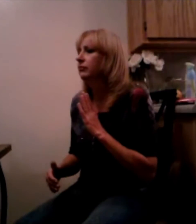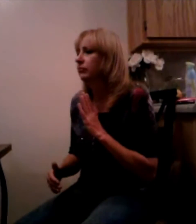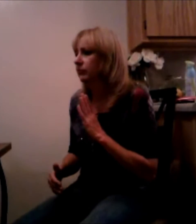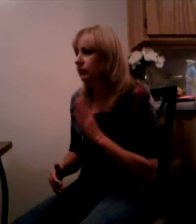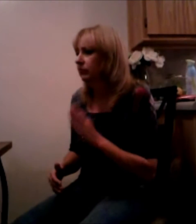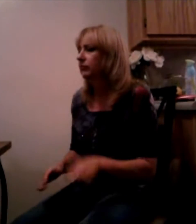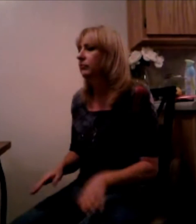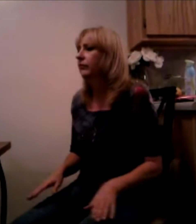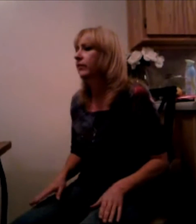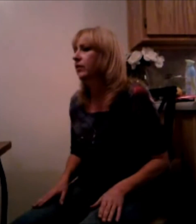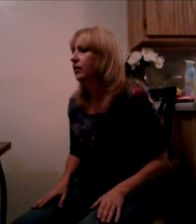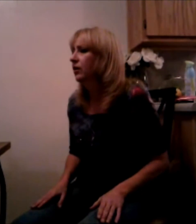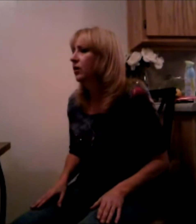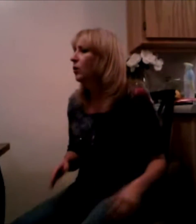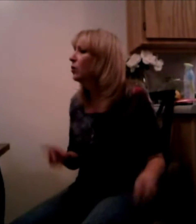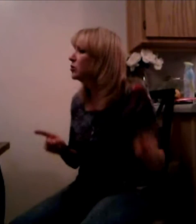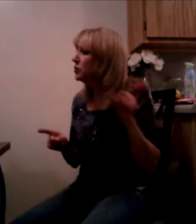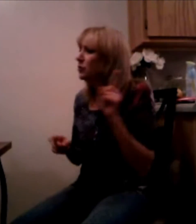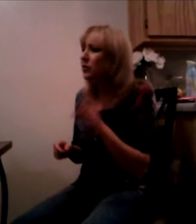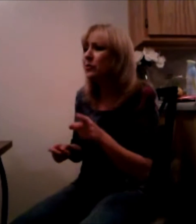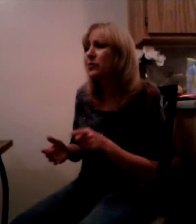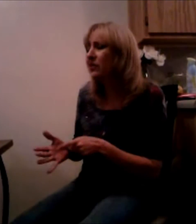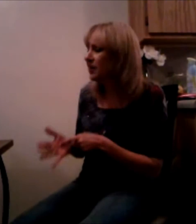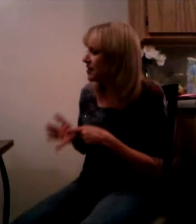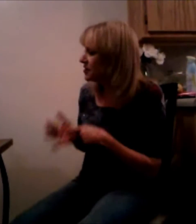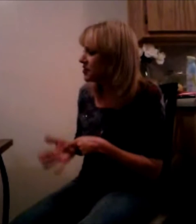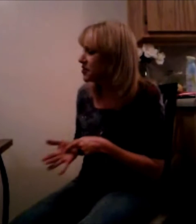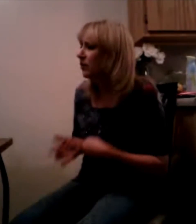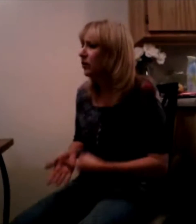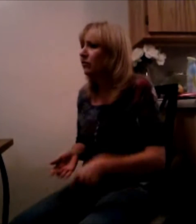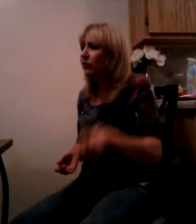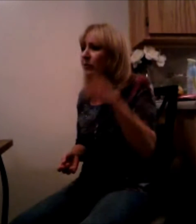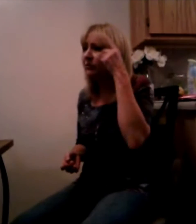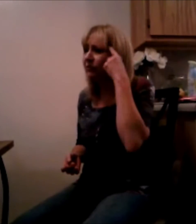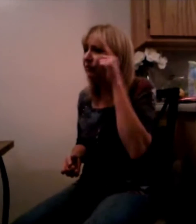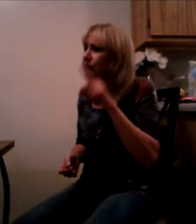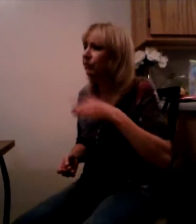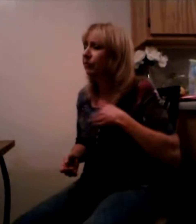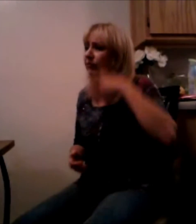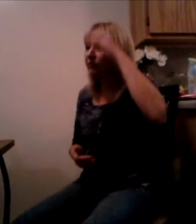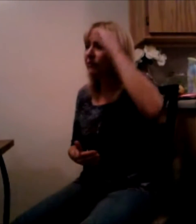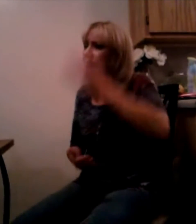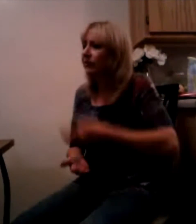Oh, won't you do this for me, son If you can